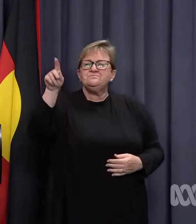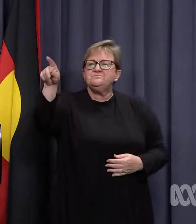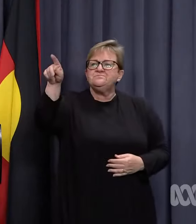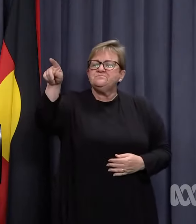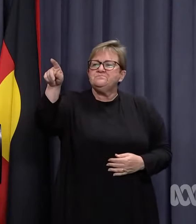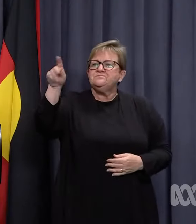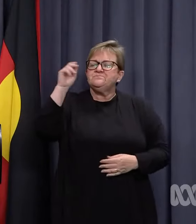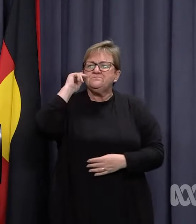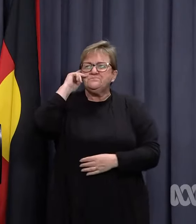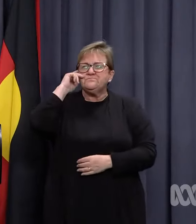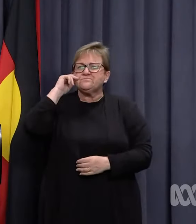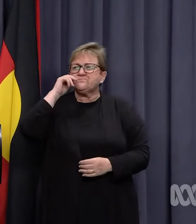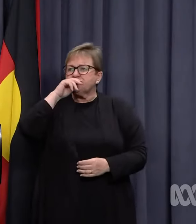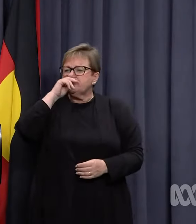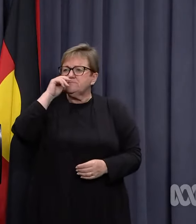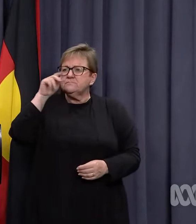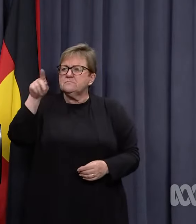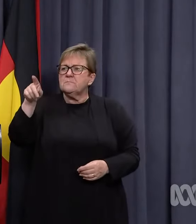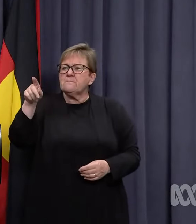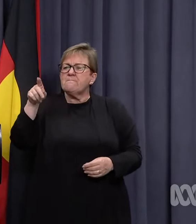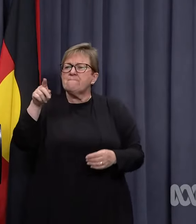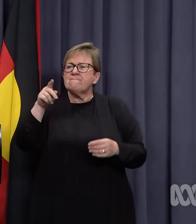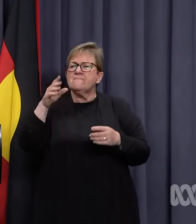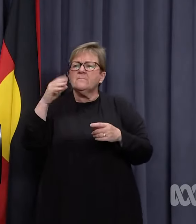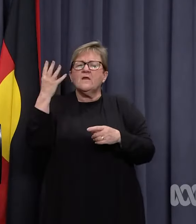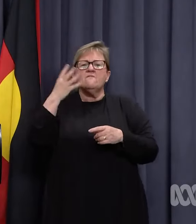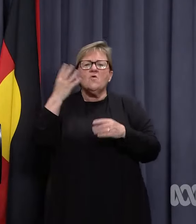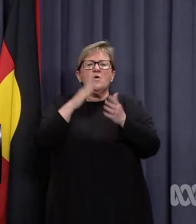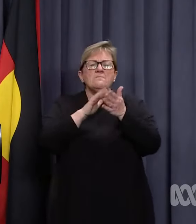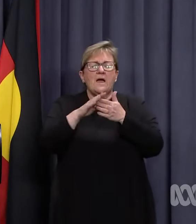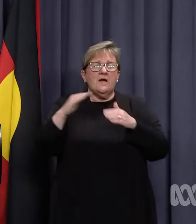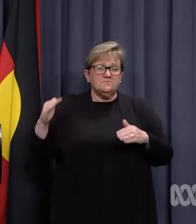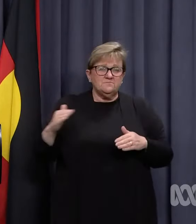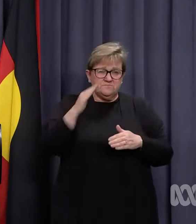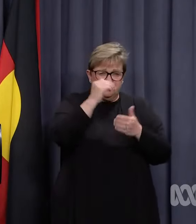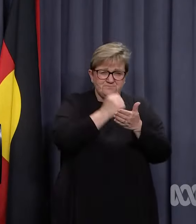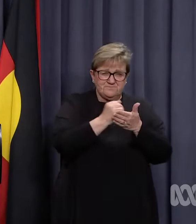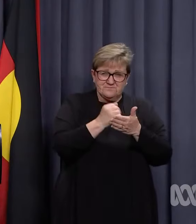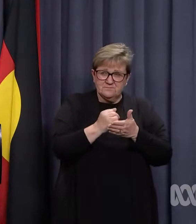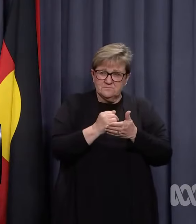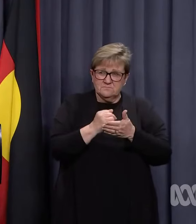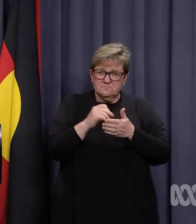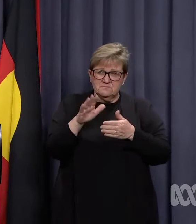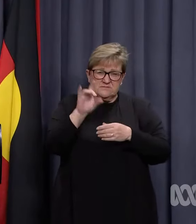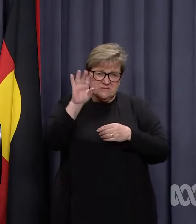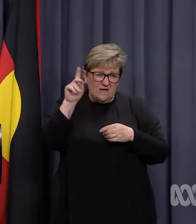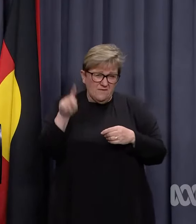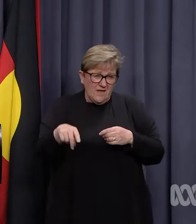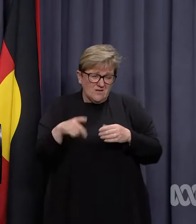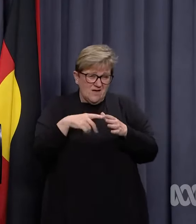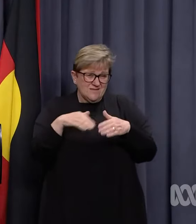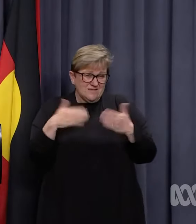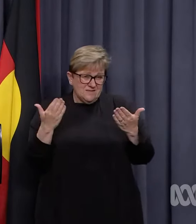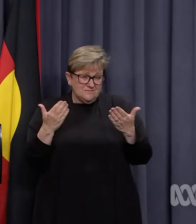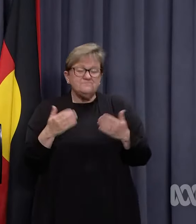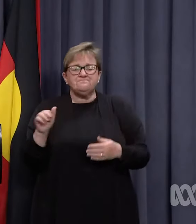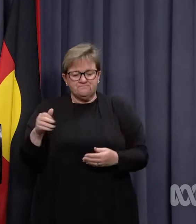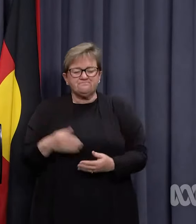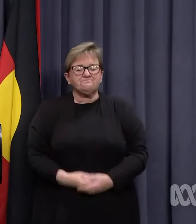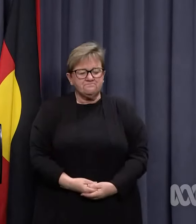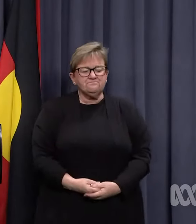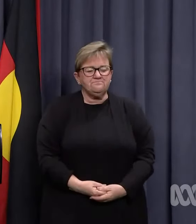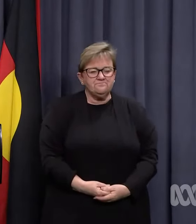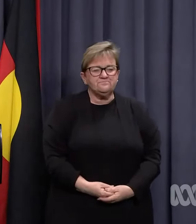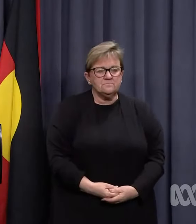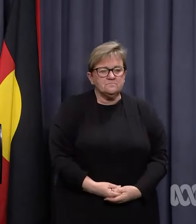go here and then come over. Just reviewing 14th of March of the peak, the case number still near around 10,000 per day at that point? Yes, it is.